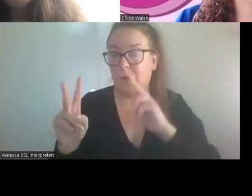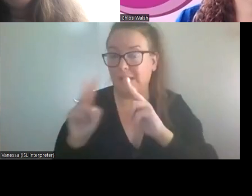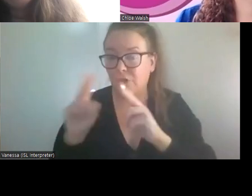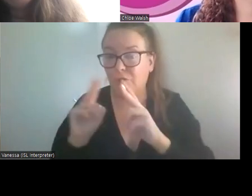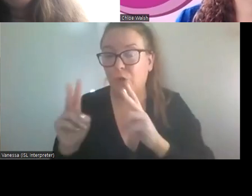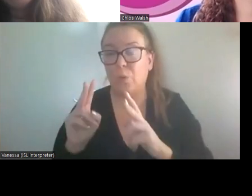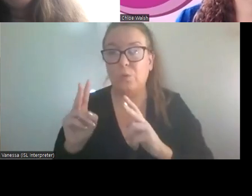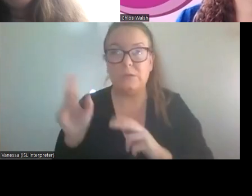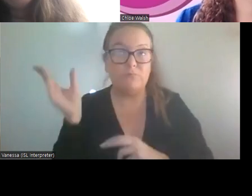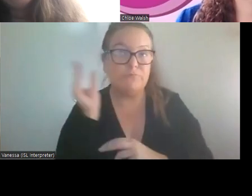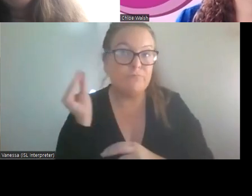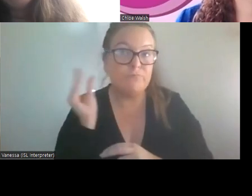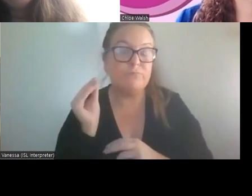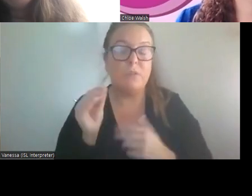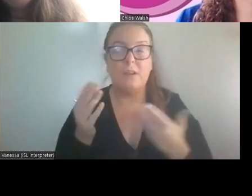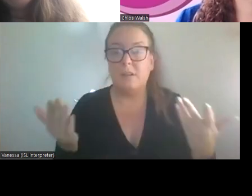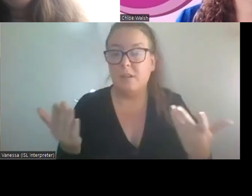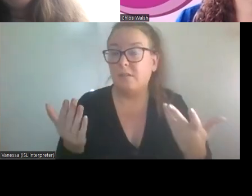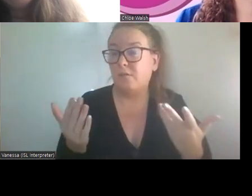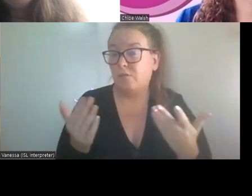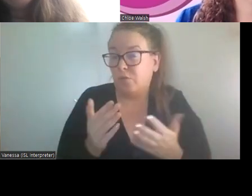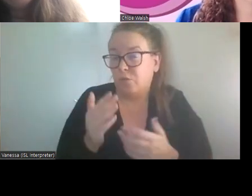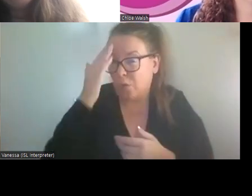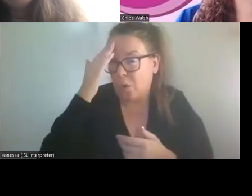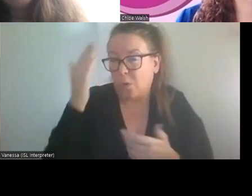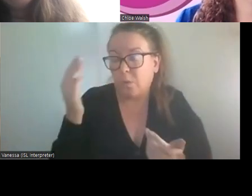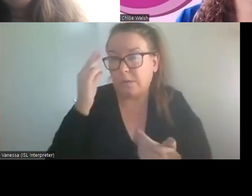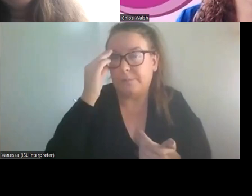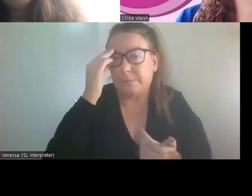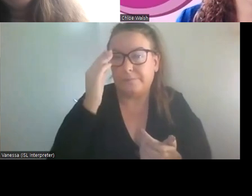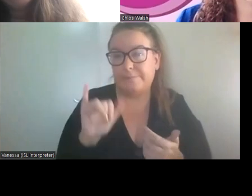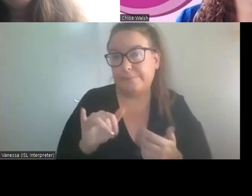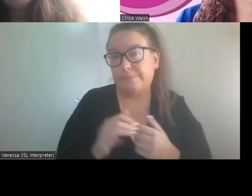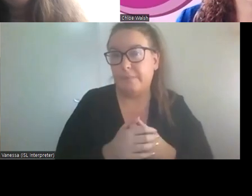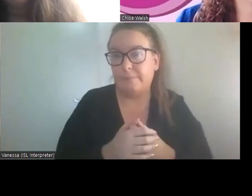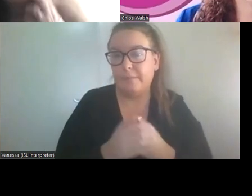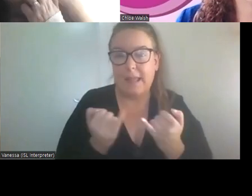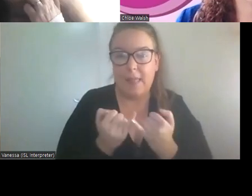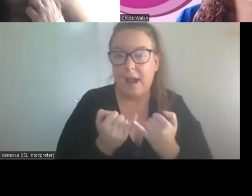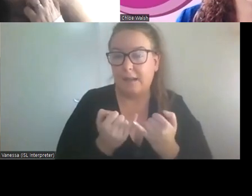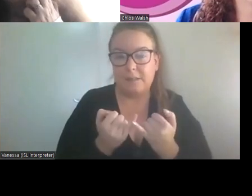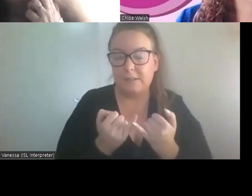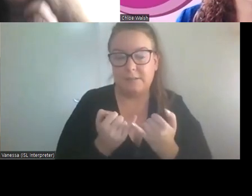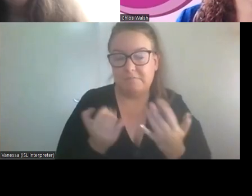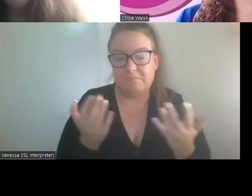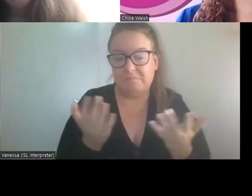as well. Um, you know, getting radio interviews on places like, um,